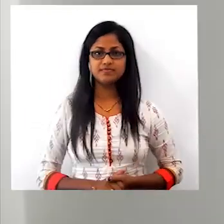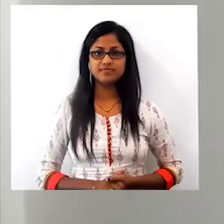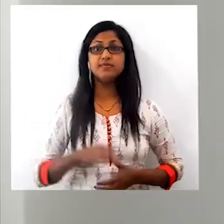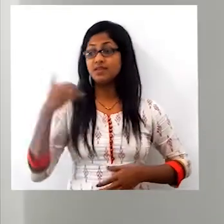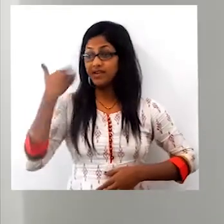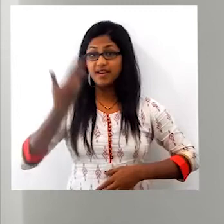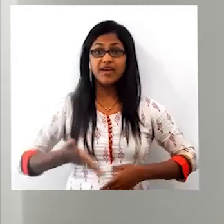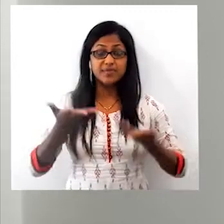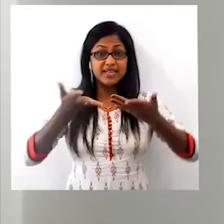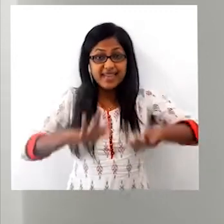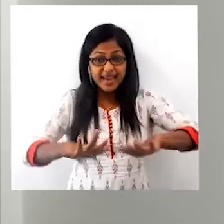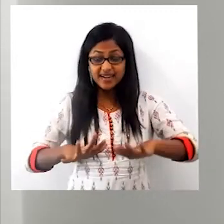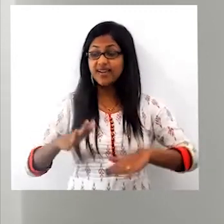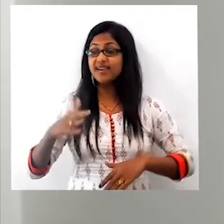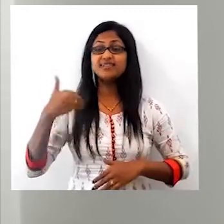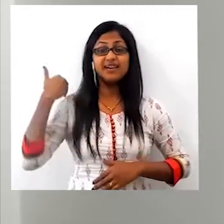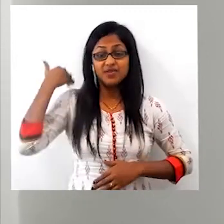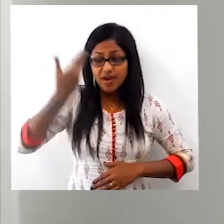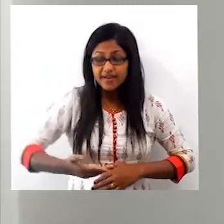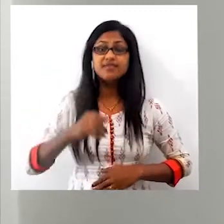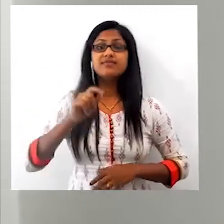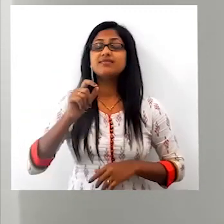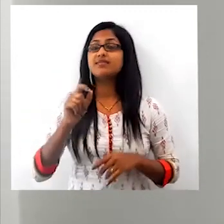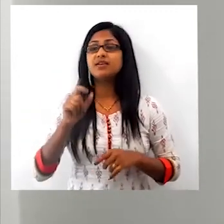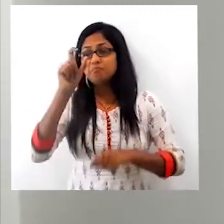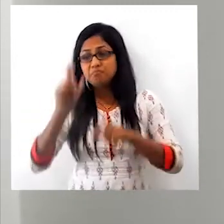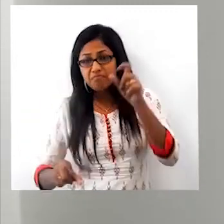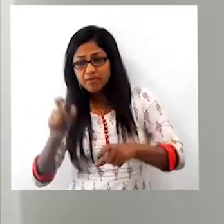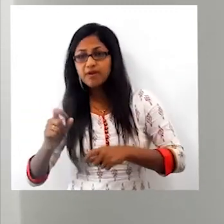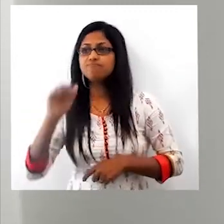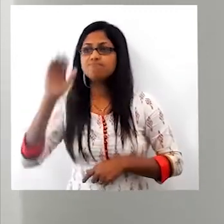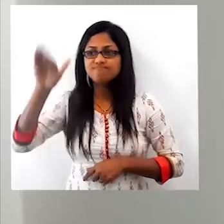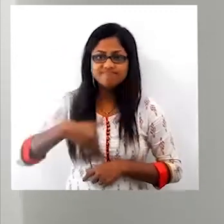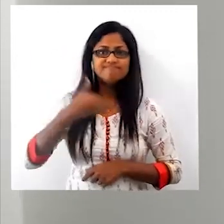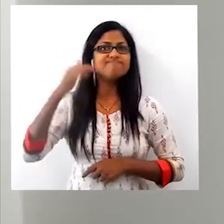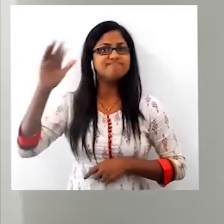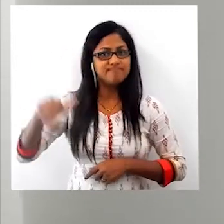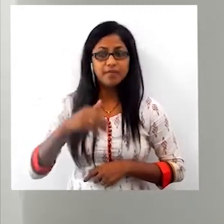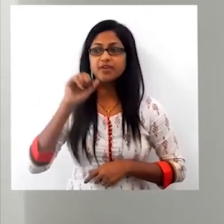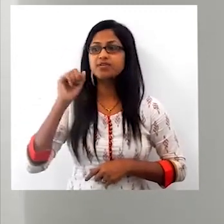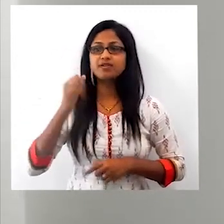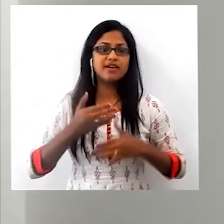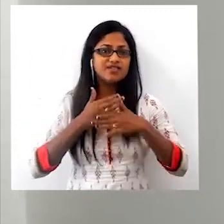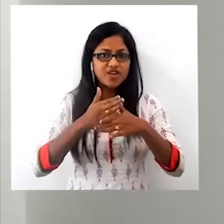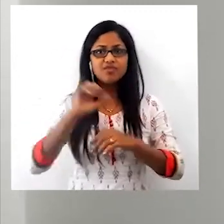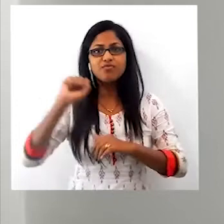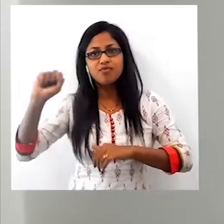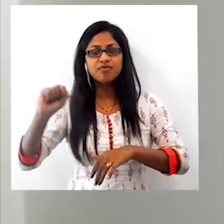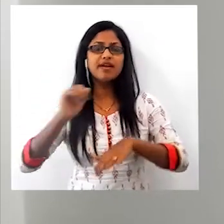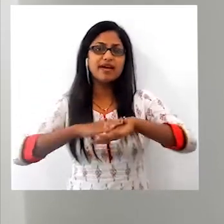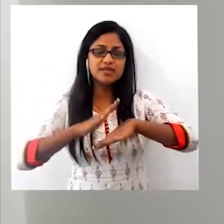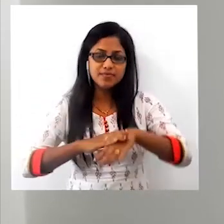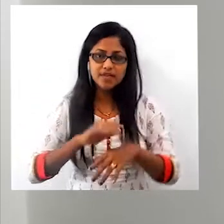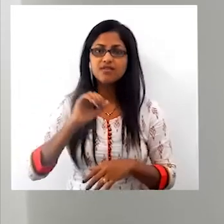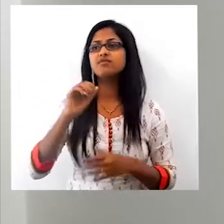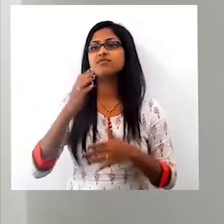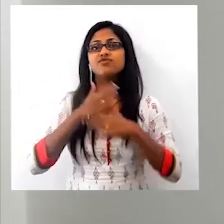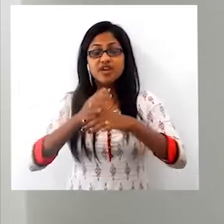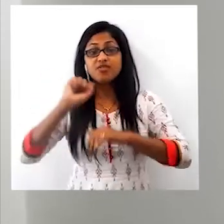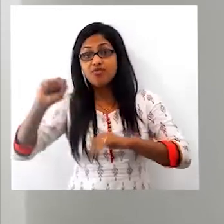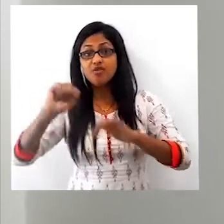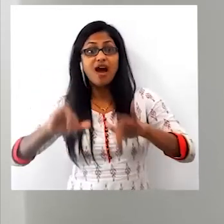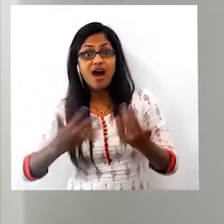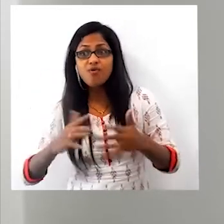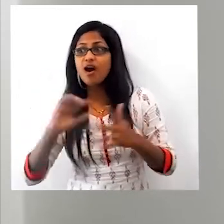him. It has been 10 days and consistently people have been coming and sharing their experiences, hearing